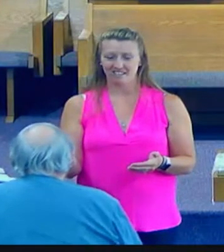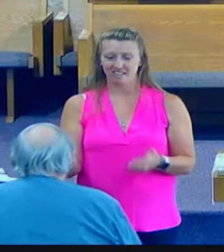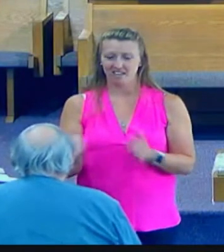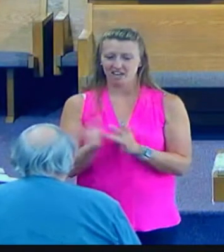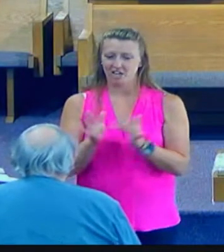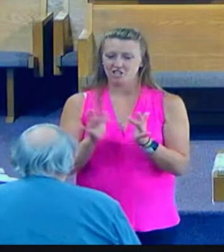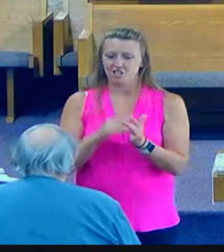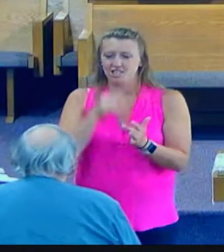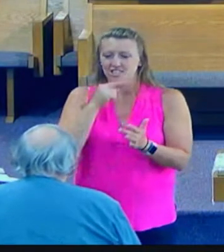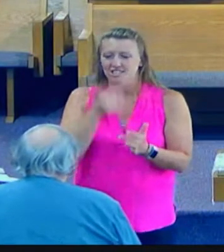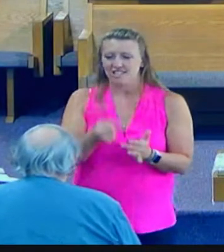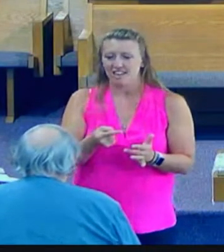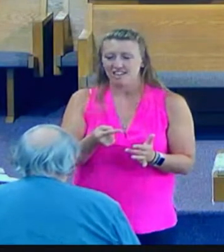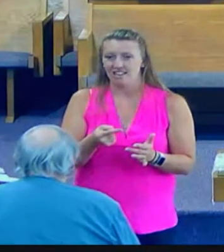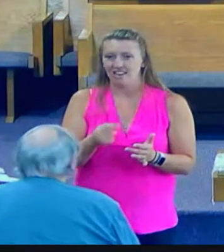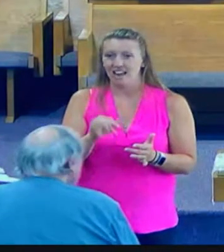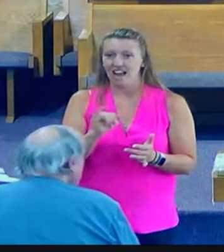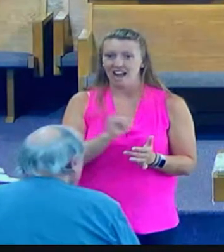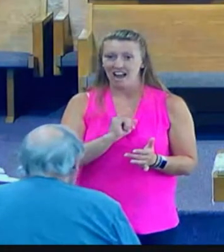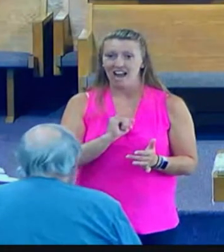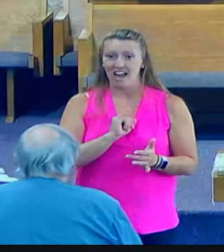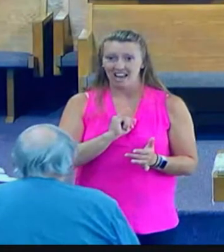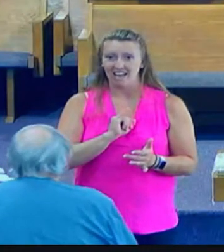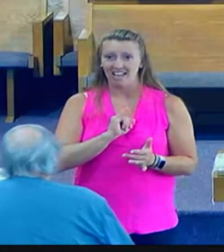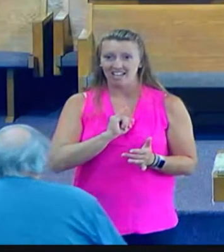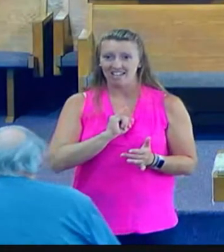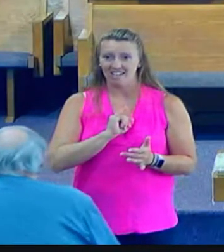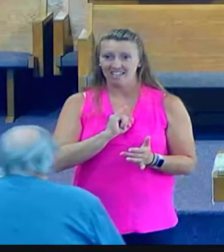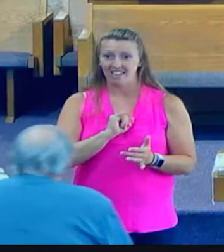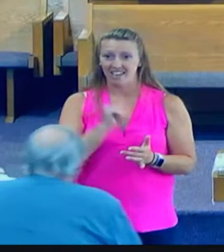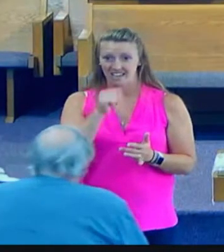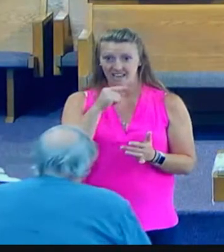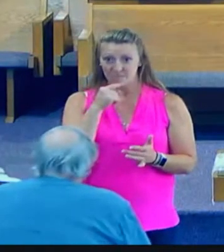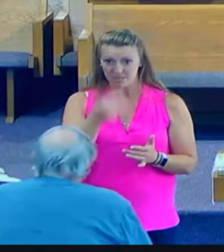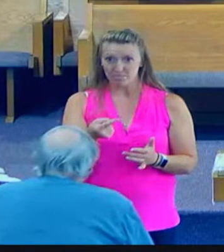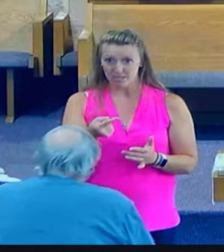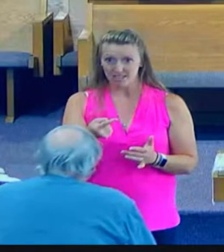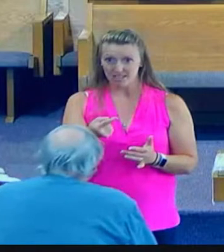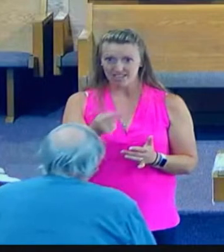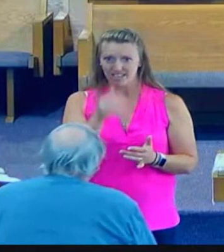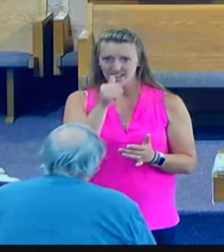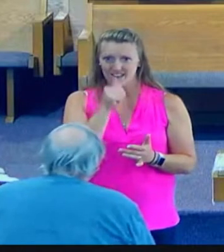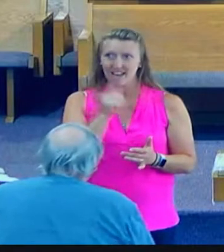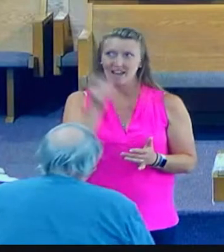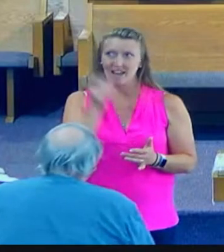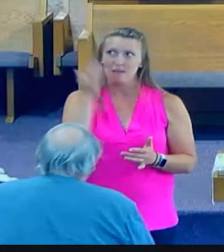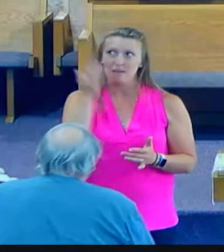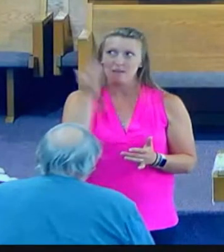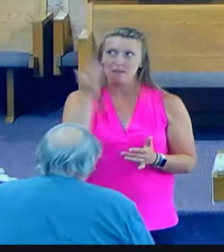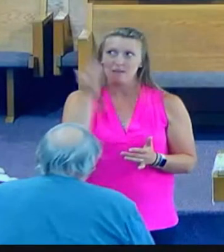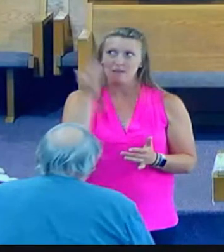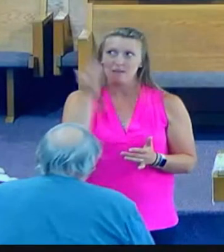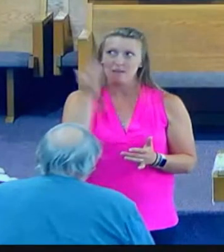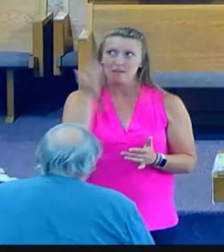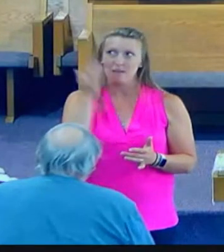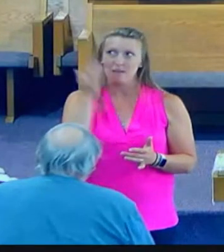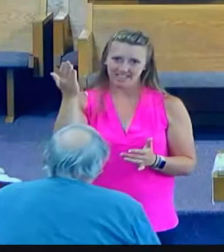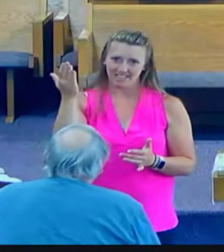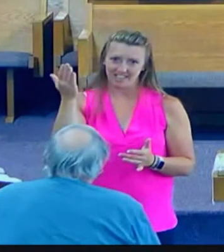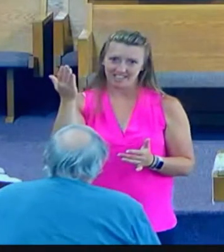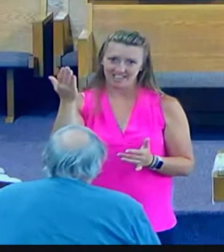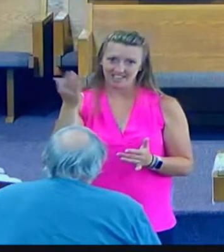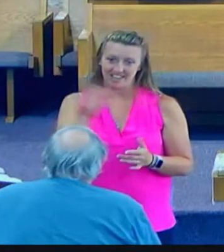And Jesus said to her, I who speak to you am he. And at this point his